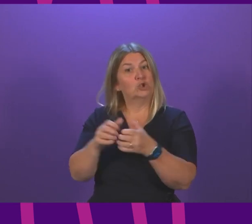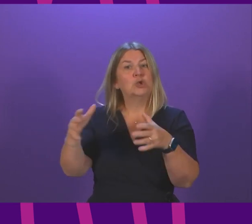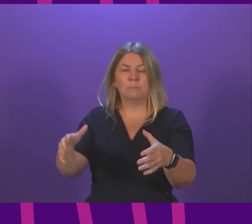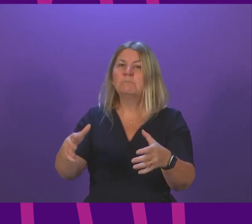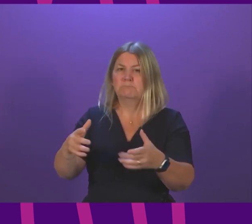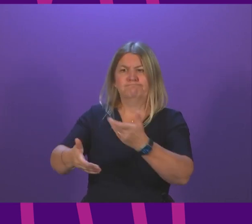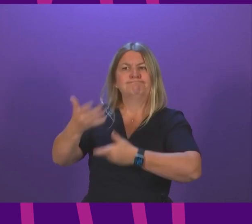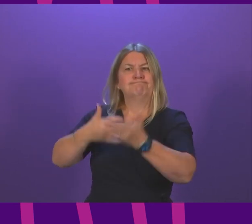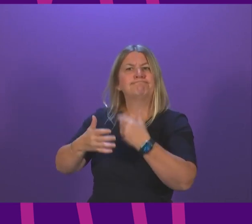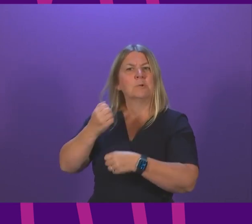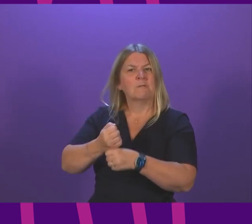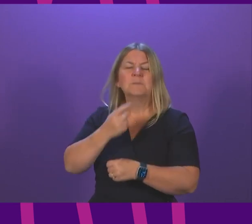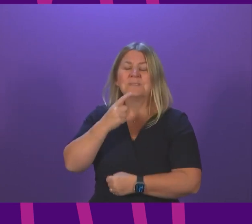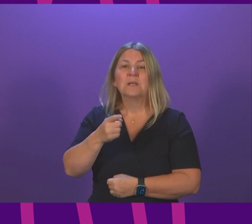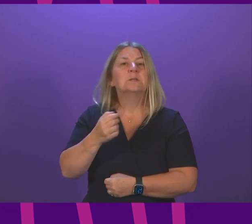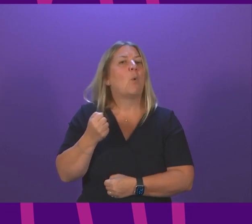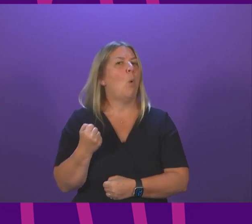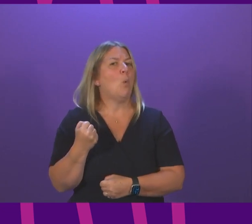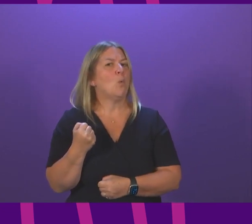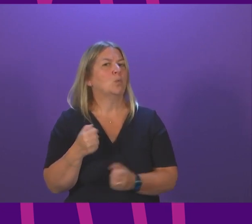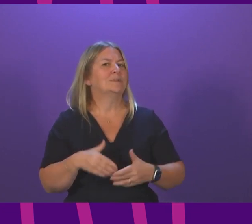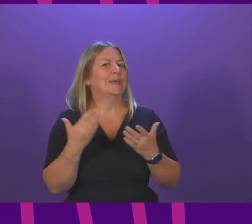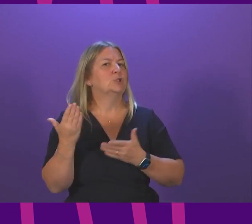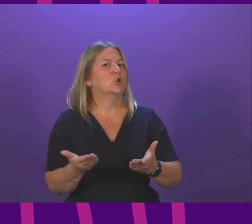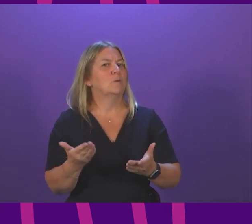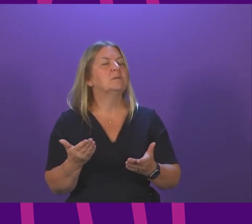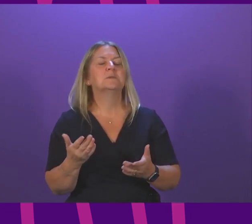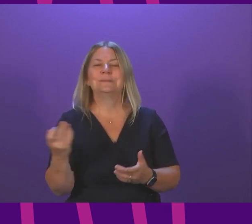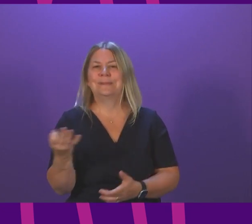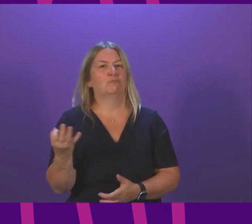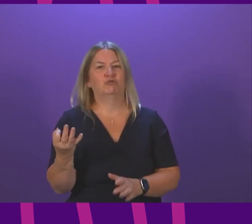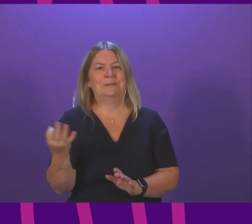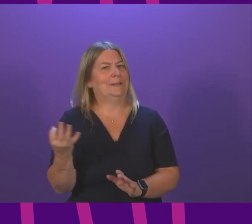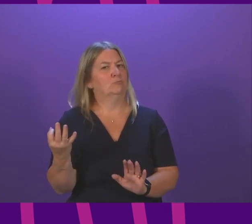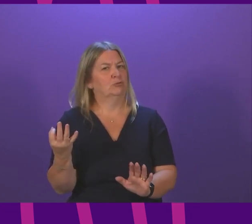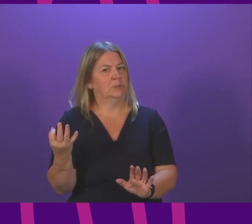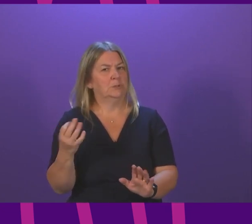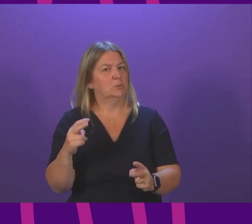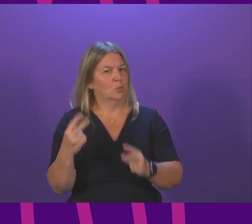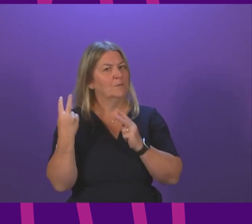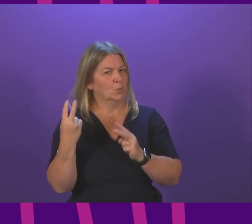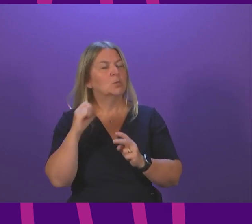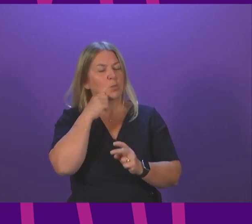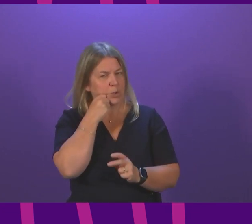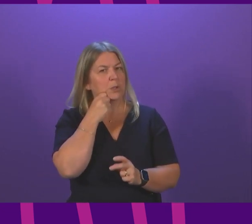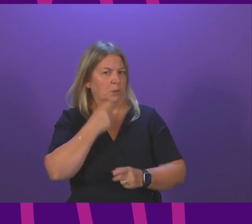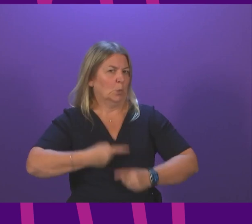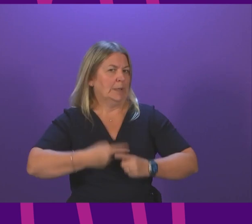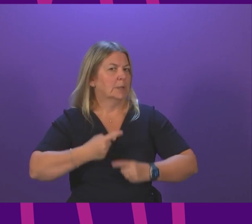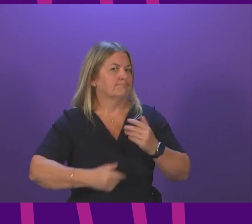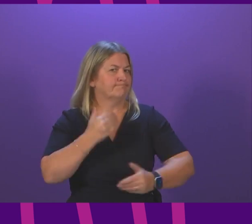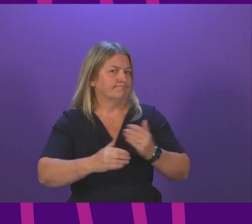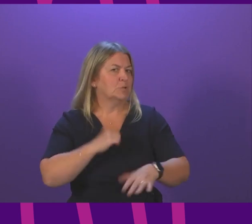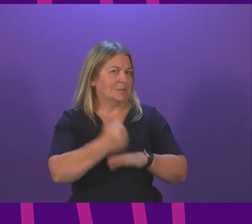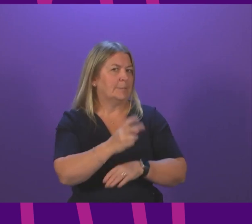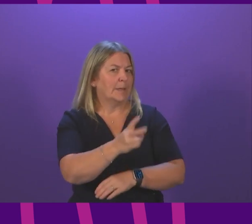this suspension of day services is temporary it will be regularly reviewed and services will be reinstated as quickly as possible